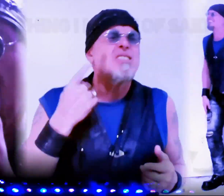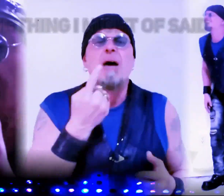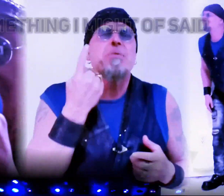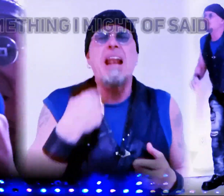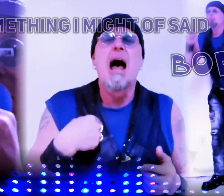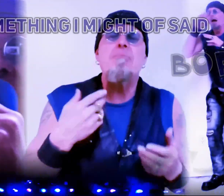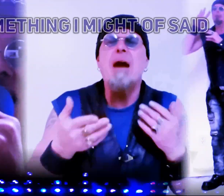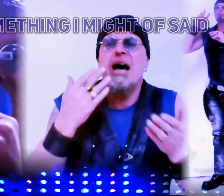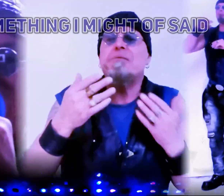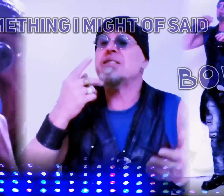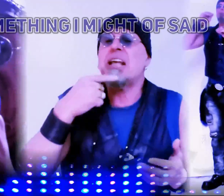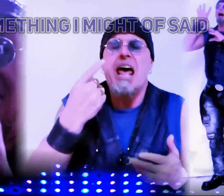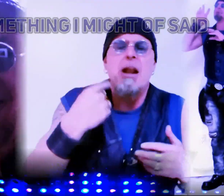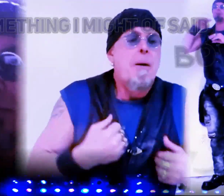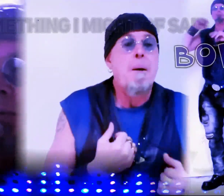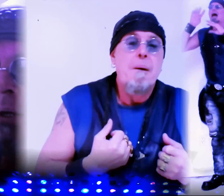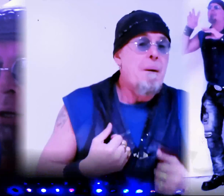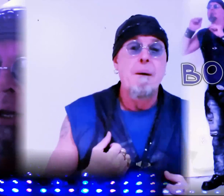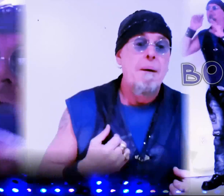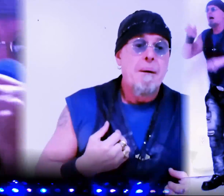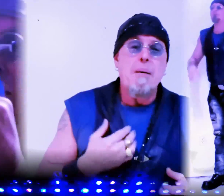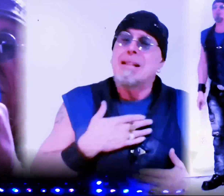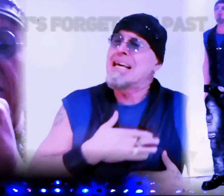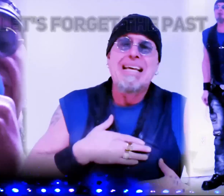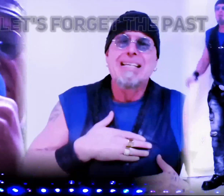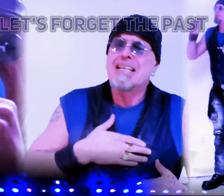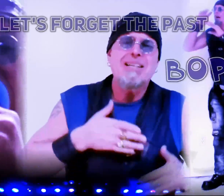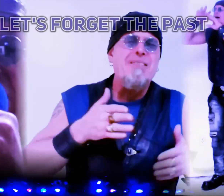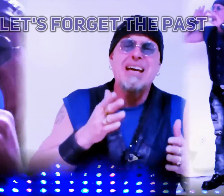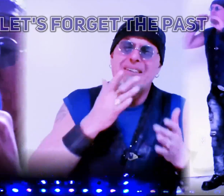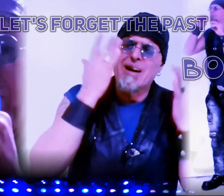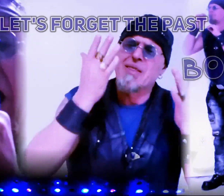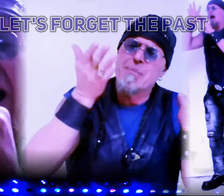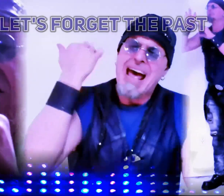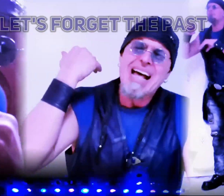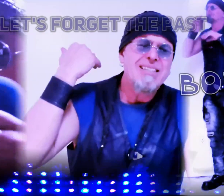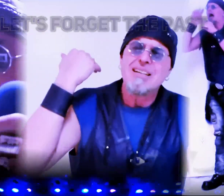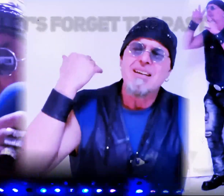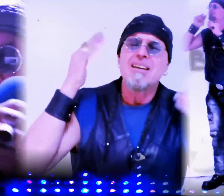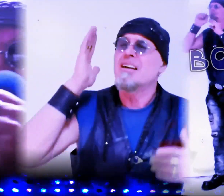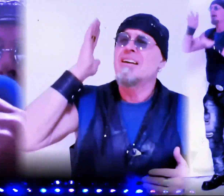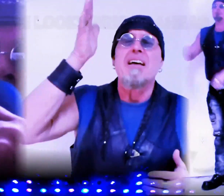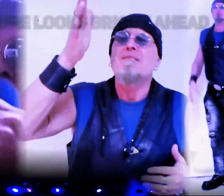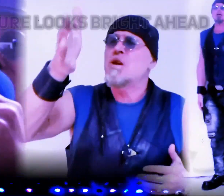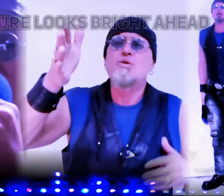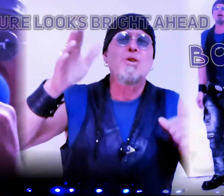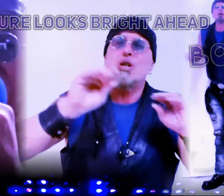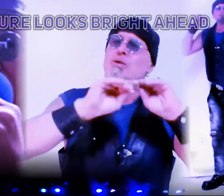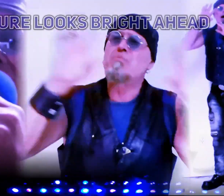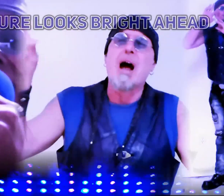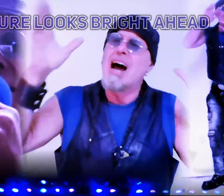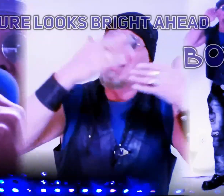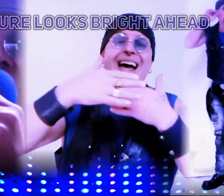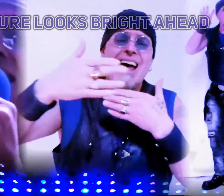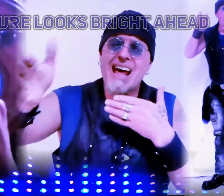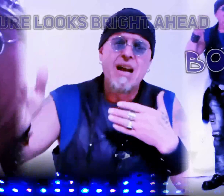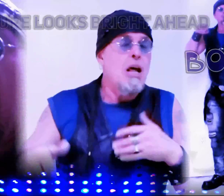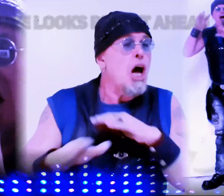There's something I might have said. Please, let's forget the past. The future is bright ahead.